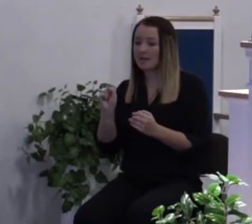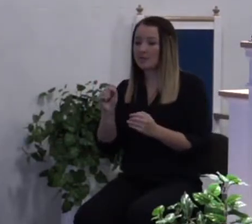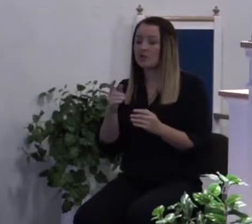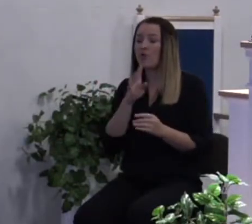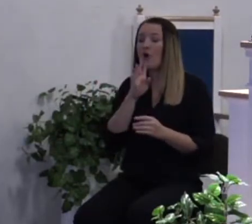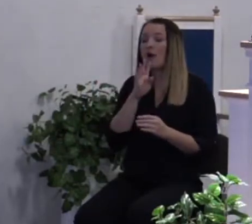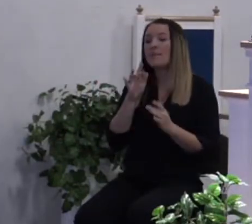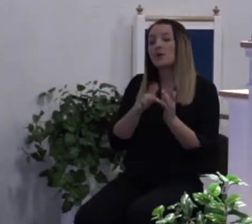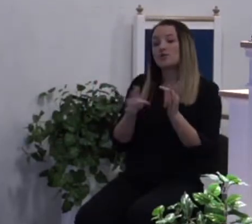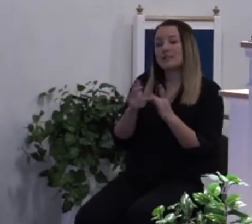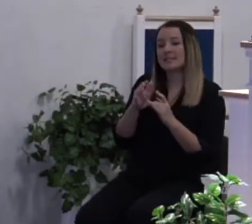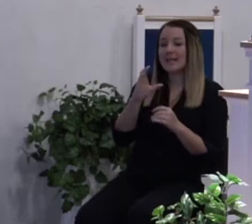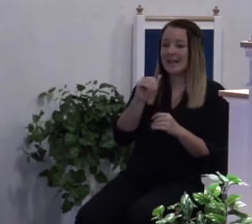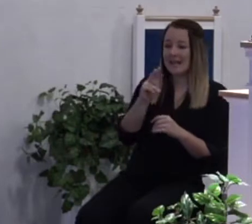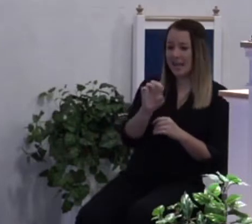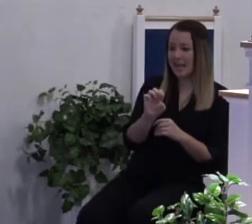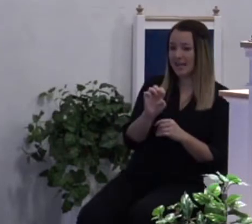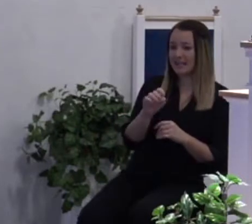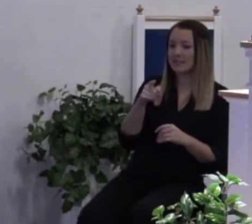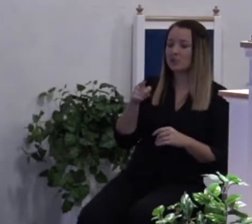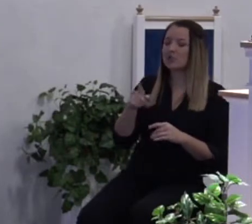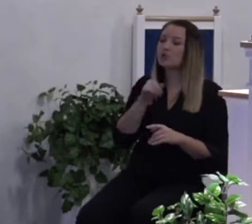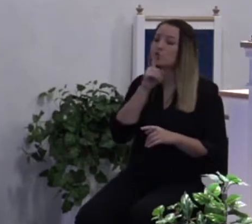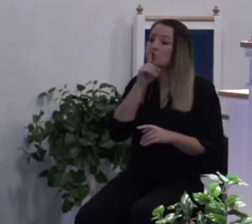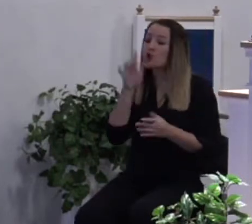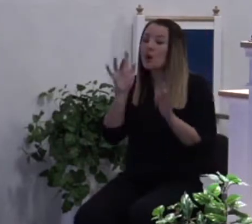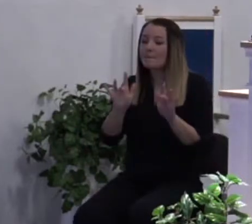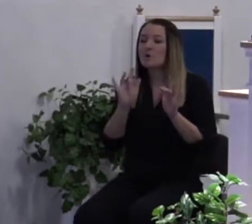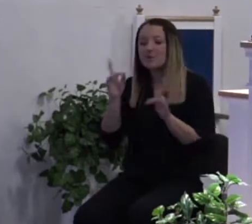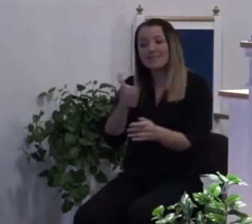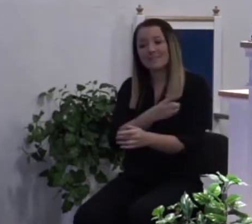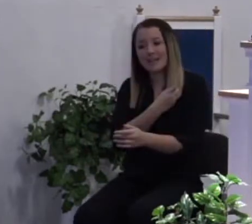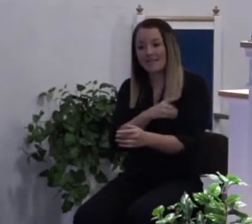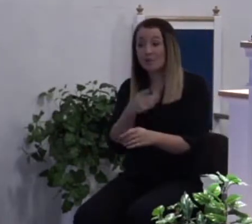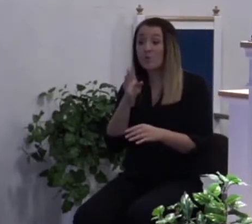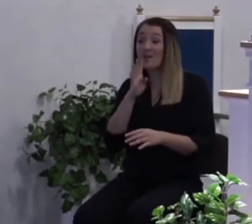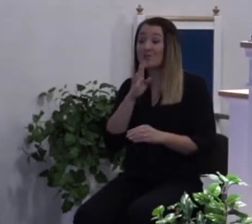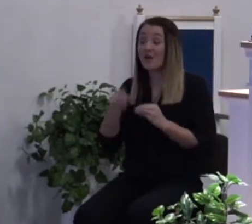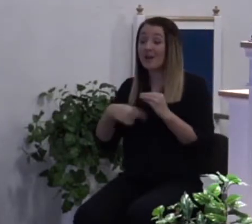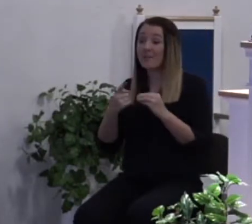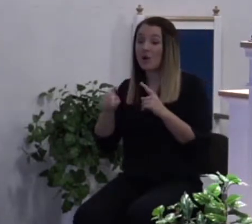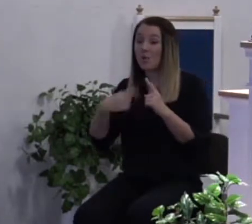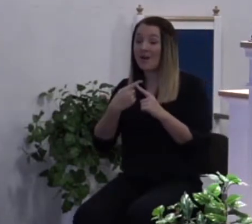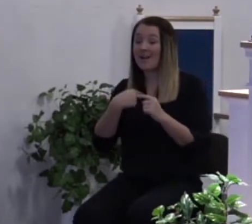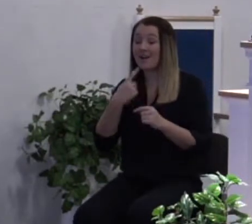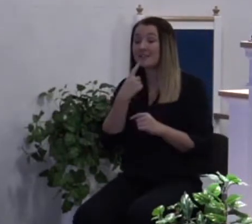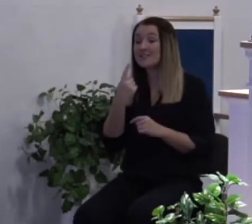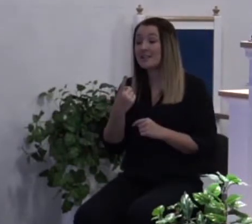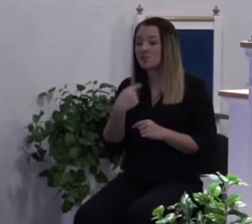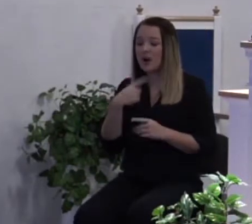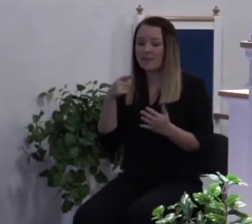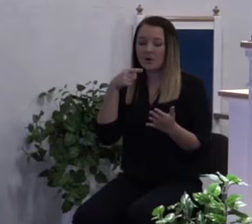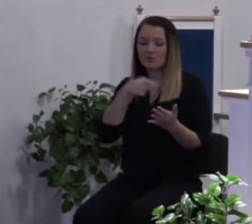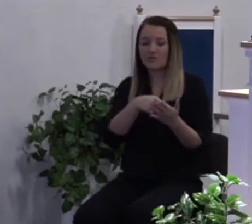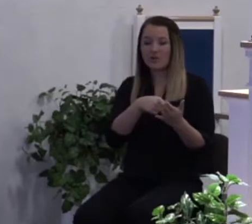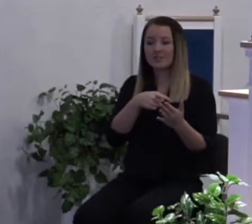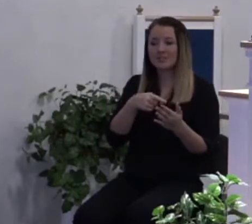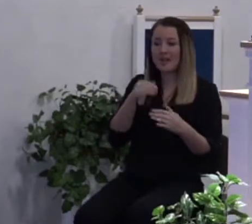came. He said now this is the sure mercies of David. This is what I was talking about when I said when I made reference in Isaiah about the sure